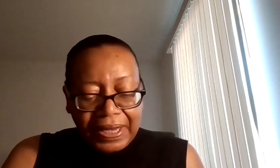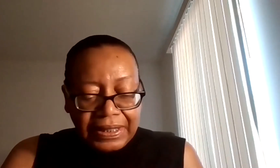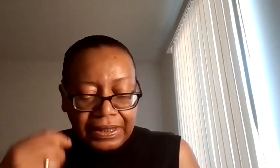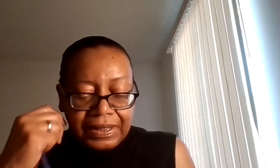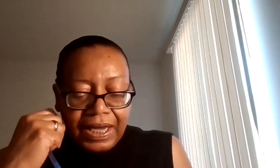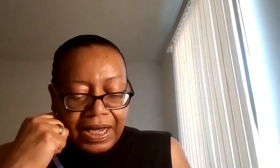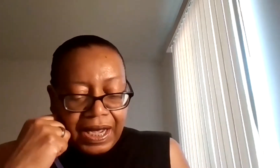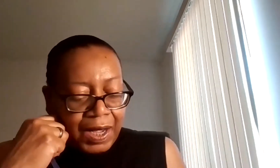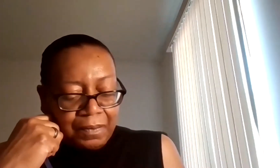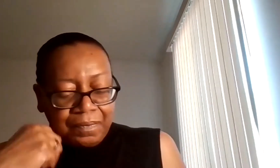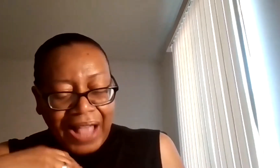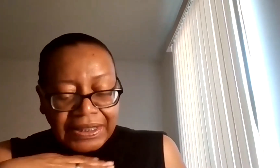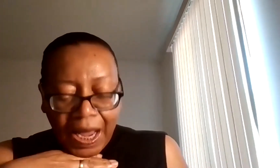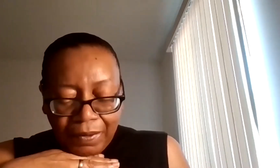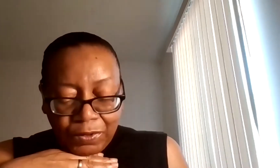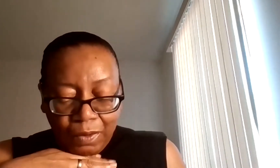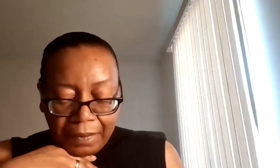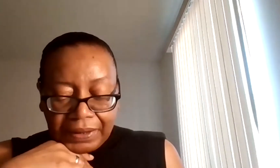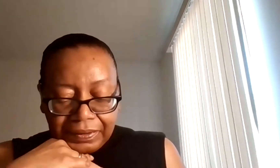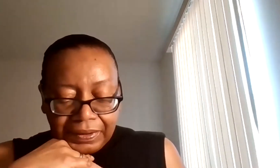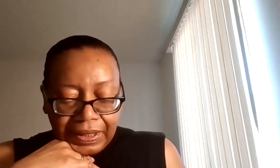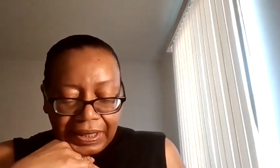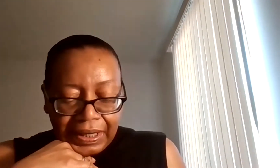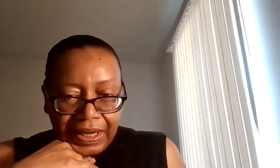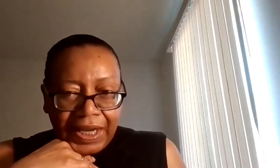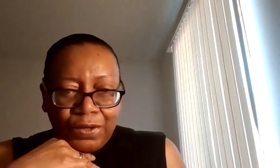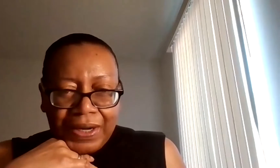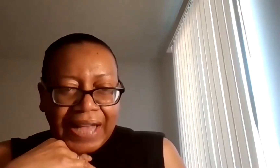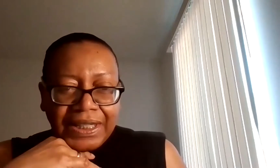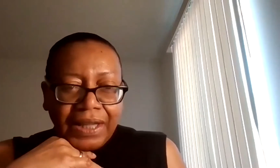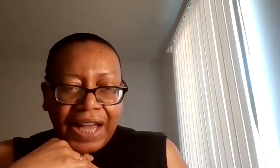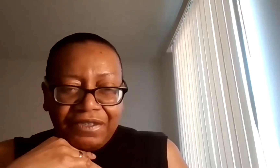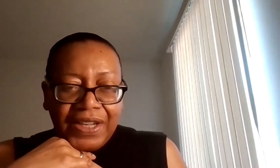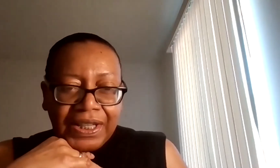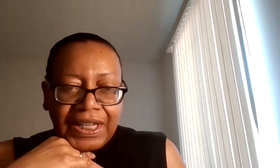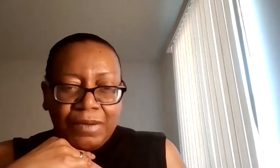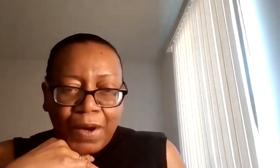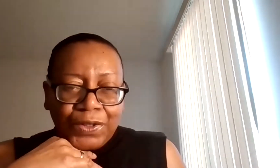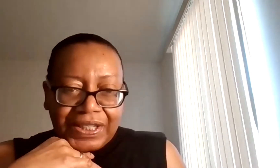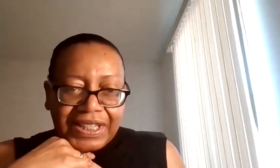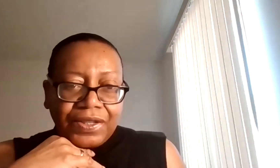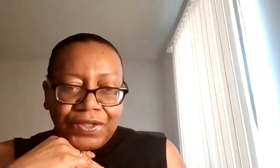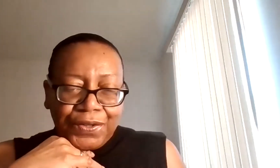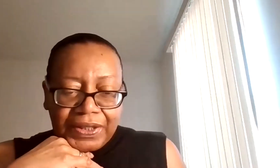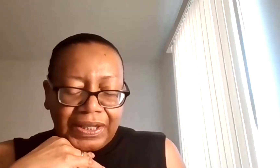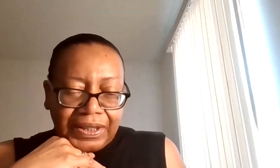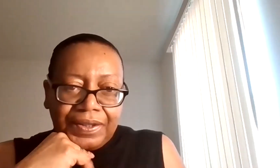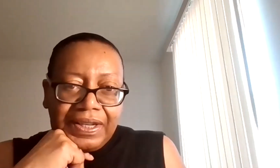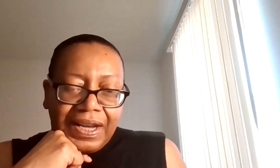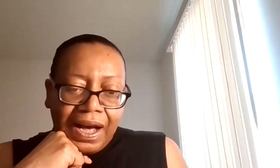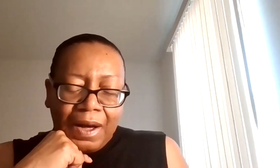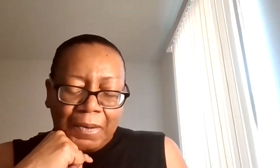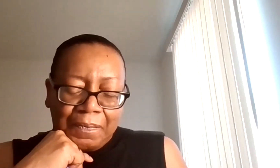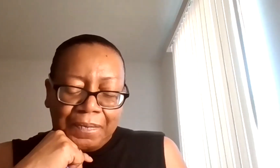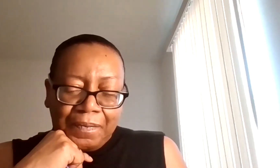regular basis, that type of trauma, it creates a lot of feelings and emotions and uncertainties